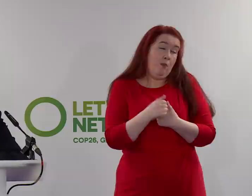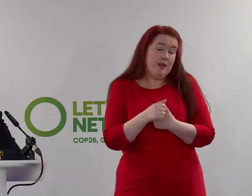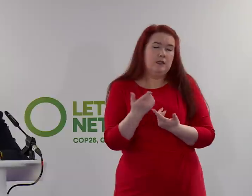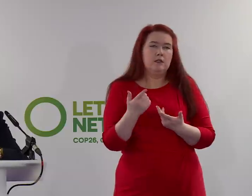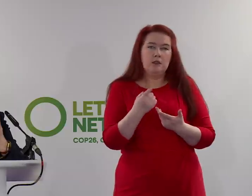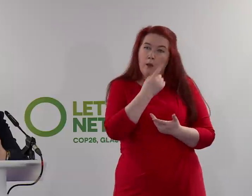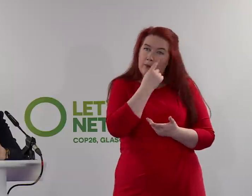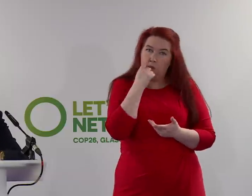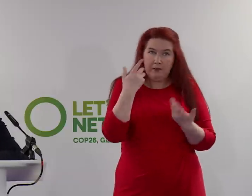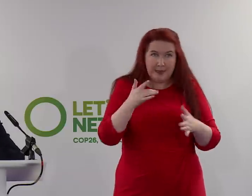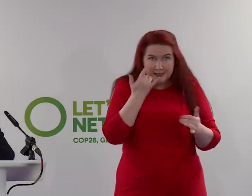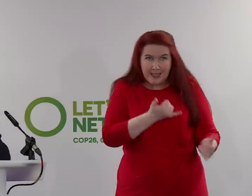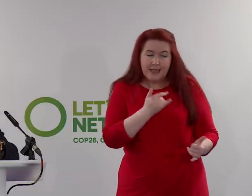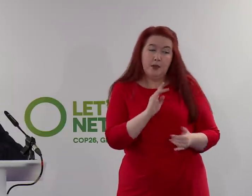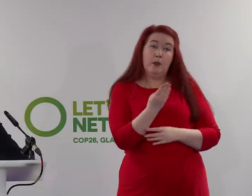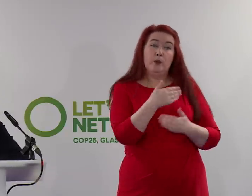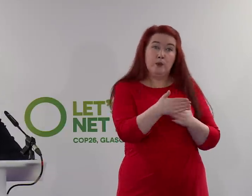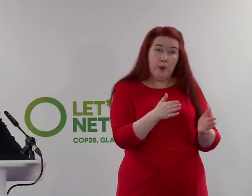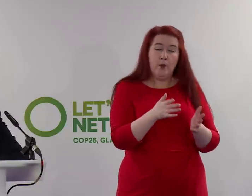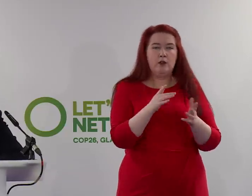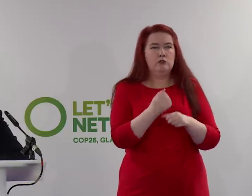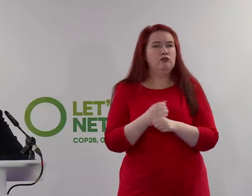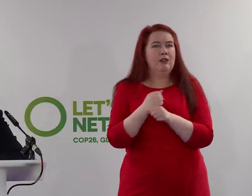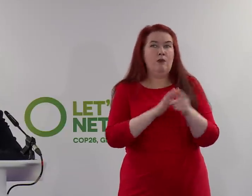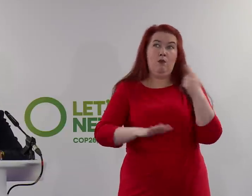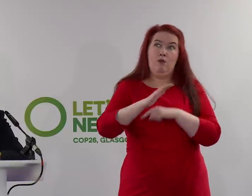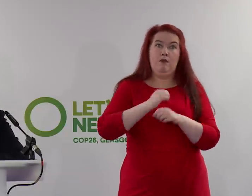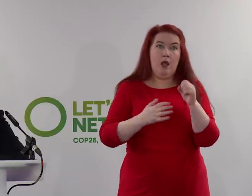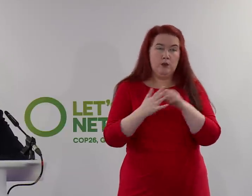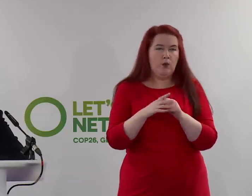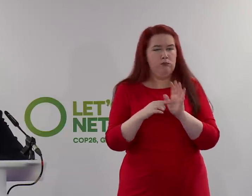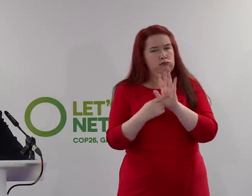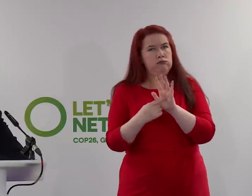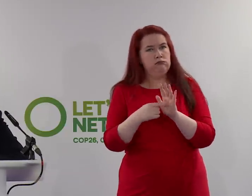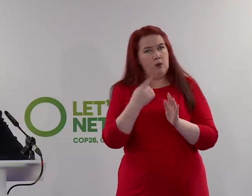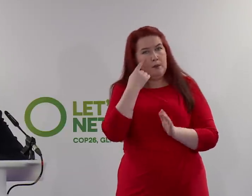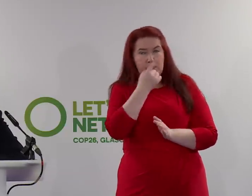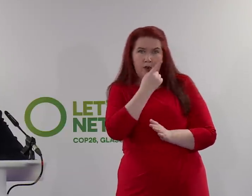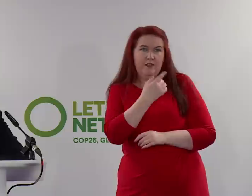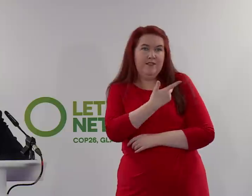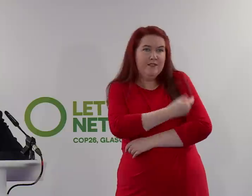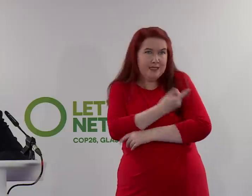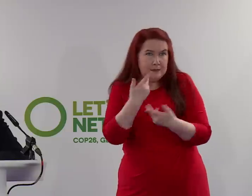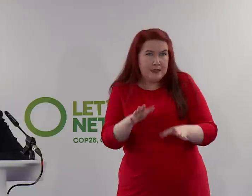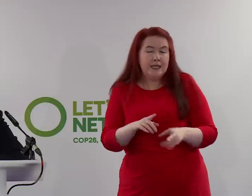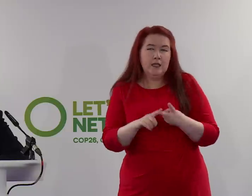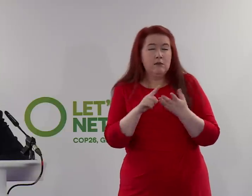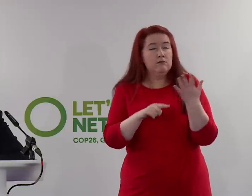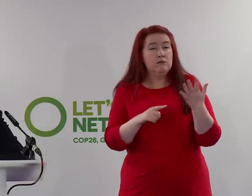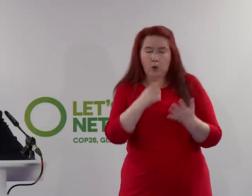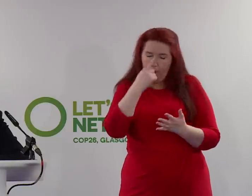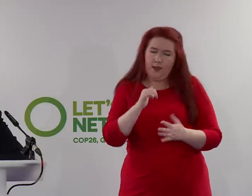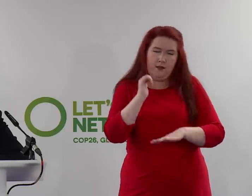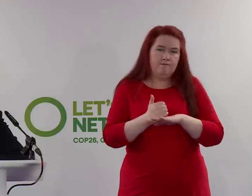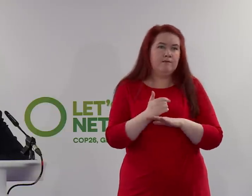testing in the blue zone more generally across the city, proof of vaccine where required, then we can host a safe